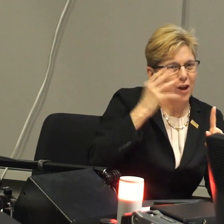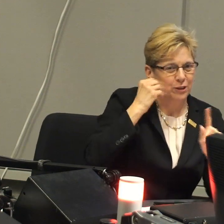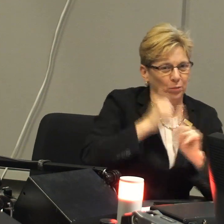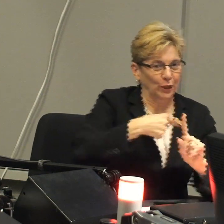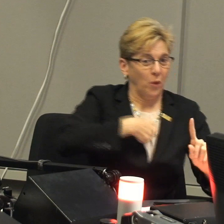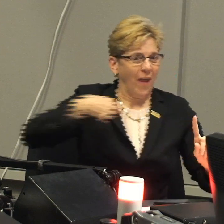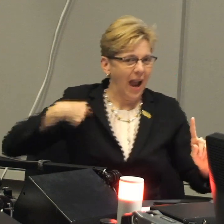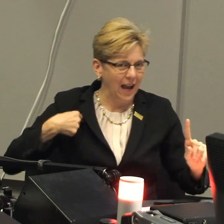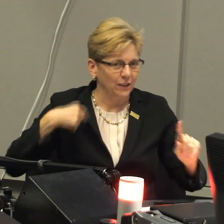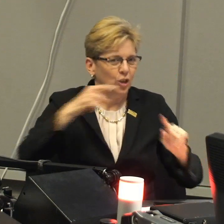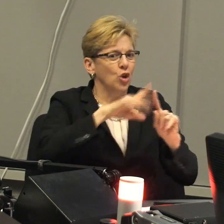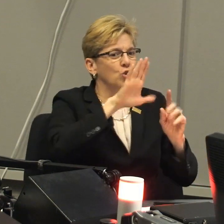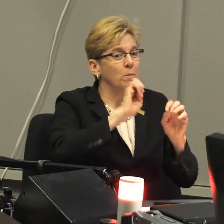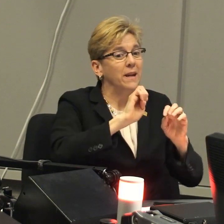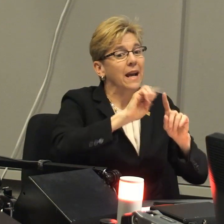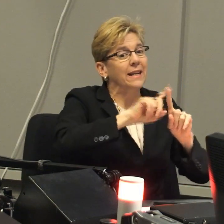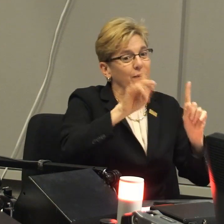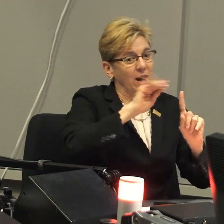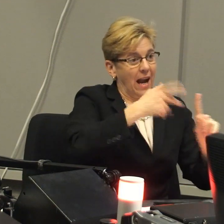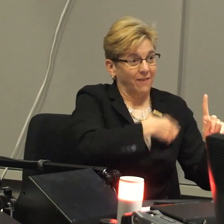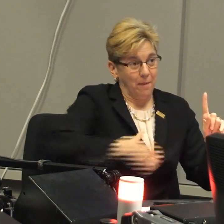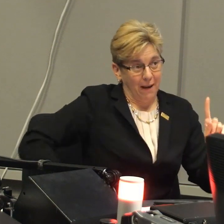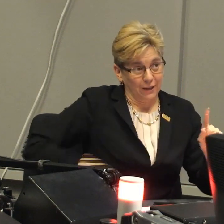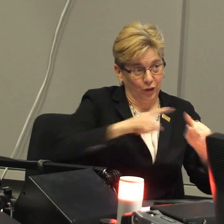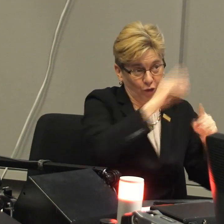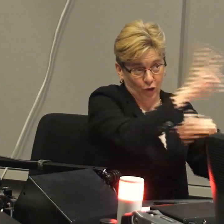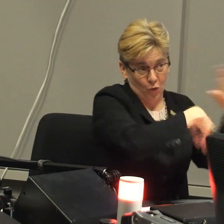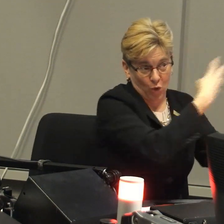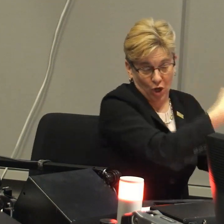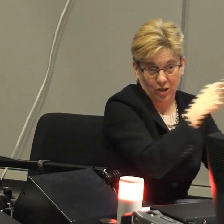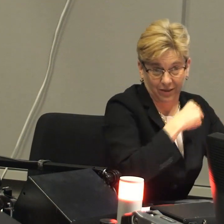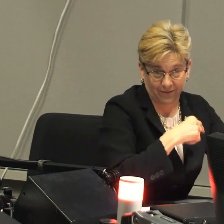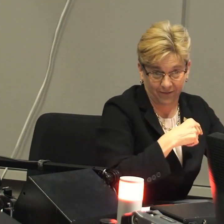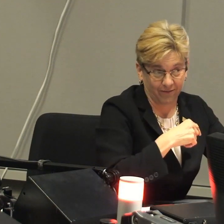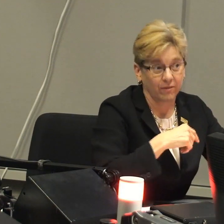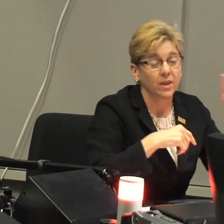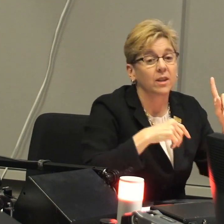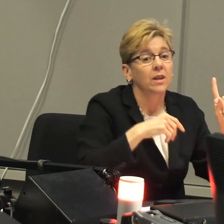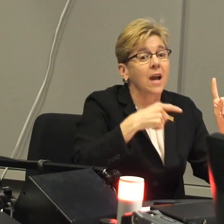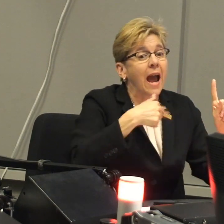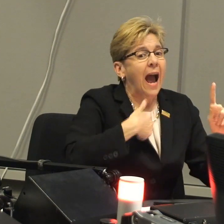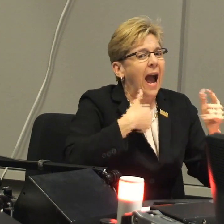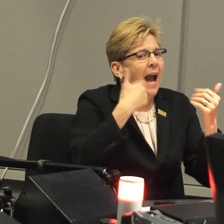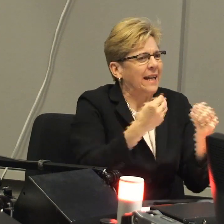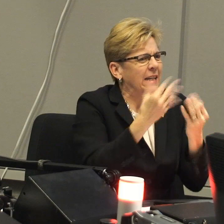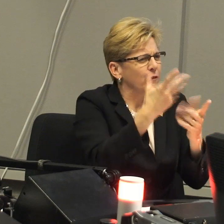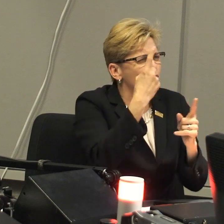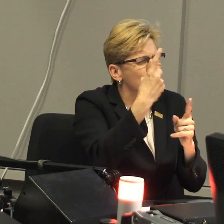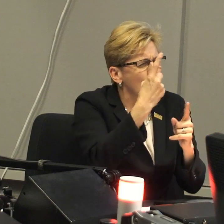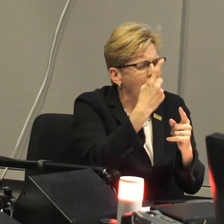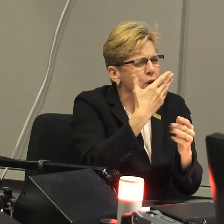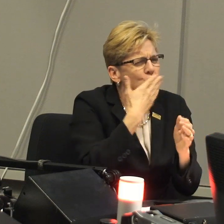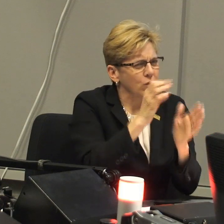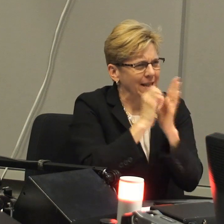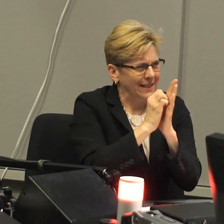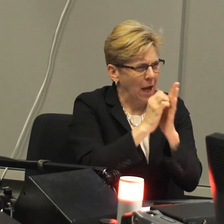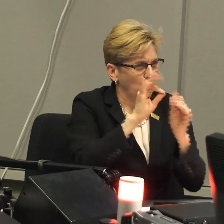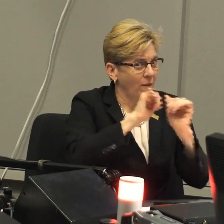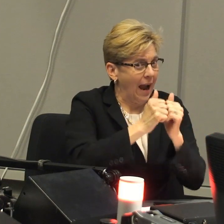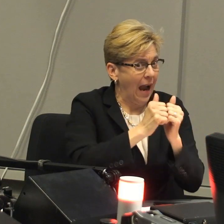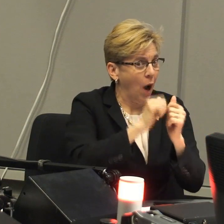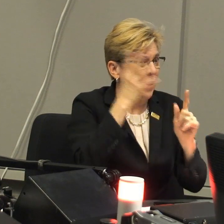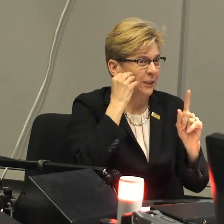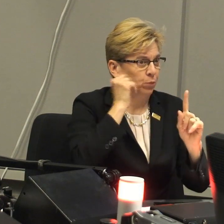hearing students can leverage their experience with us in order to be a different kind of ambassador to the world. And I can give you